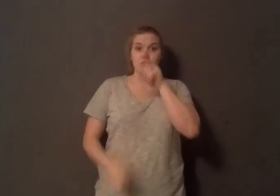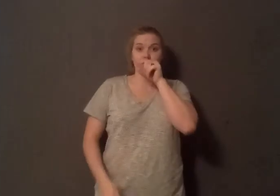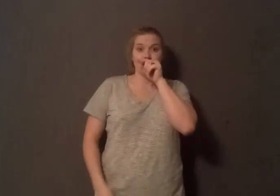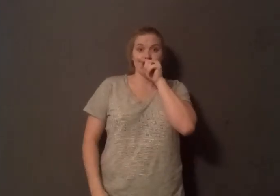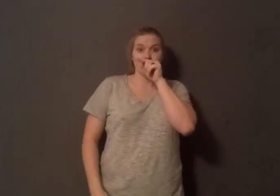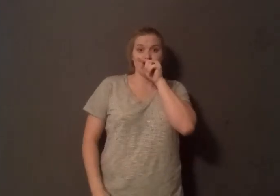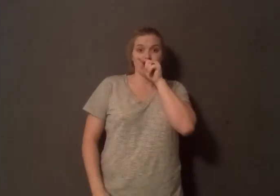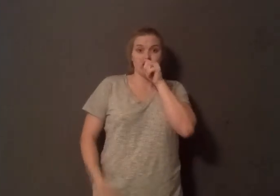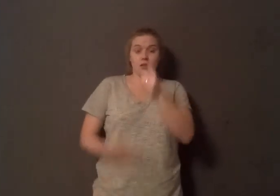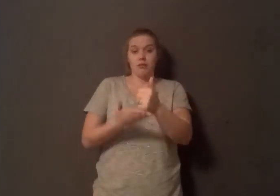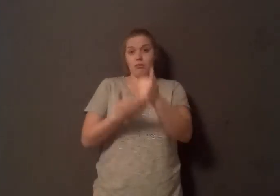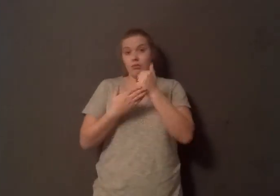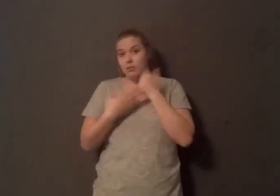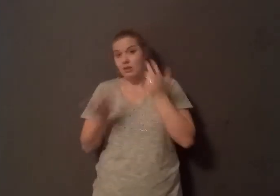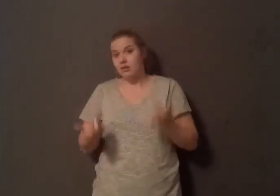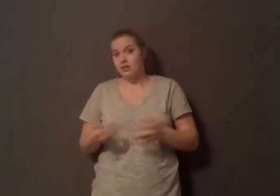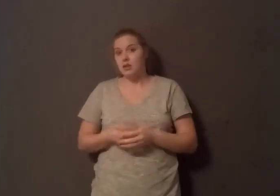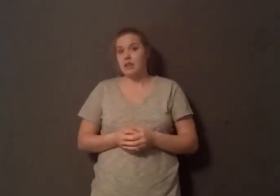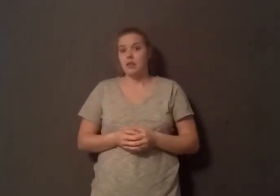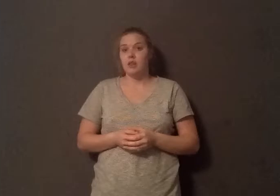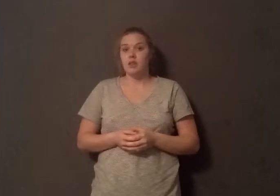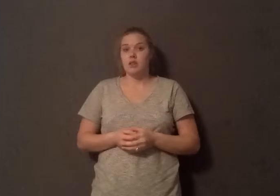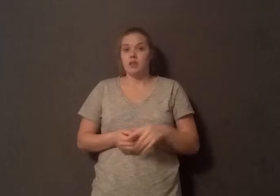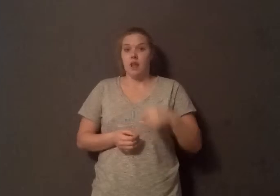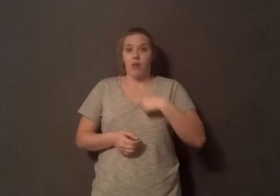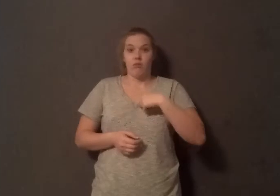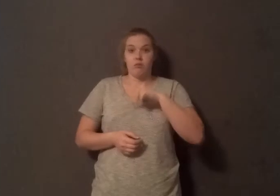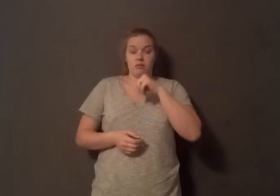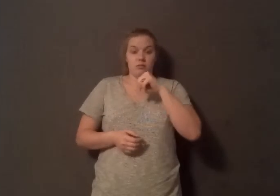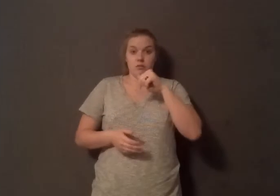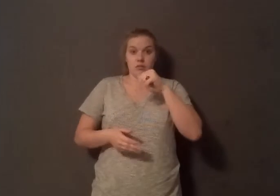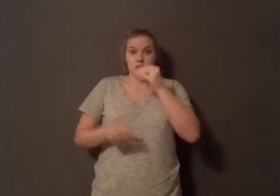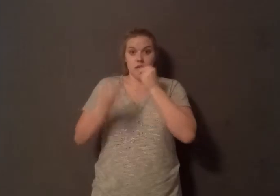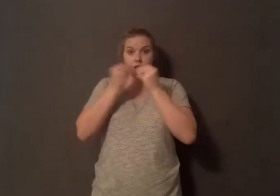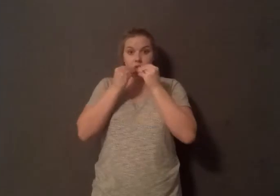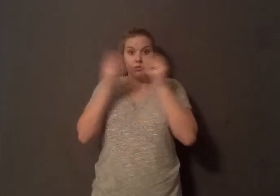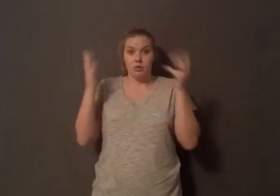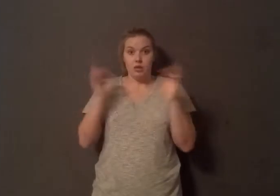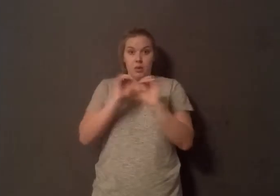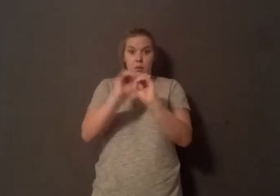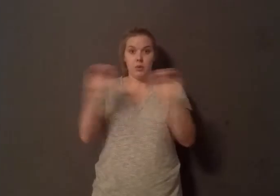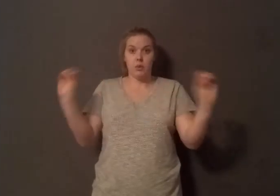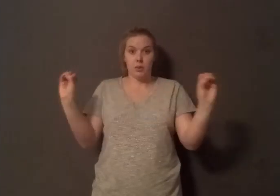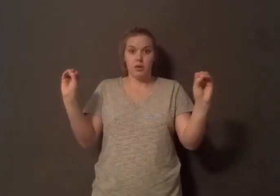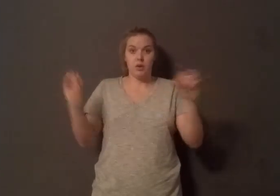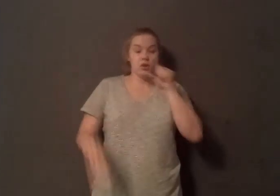shot or hung. The flesh food that I would eliminate from the American diet would be poultry, would be turkey and chicken. A brilliant